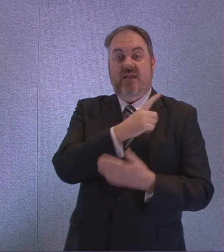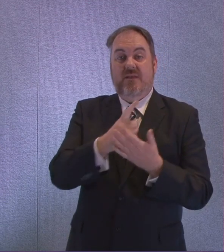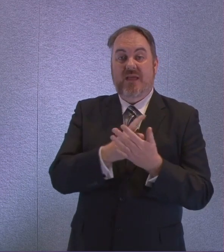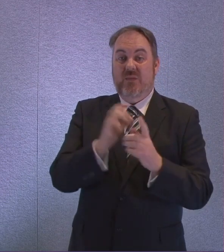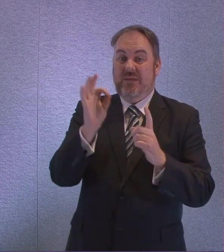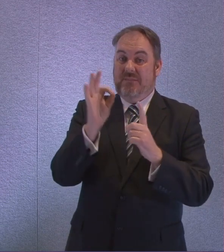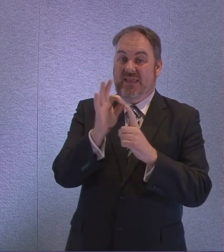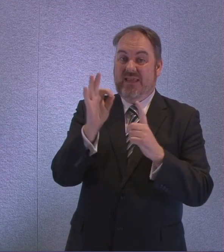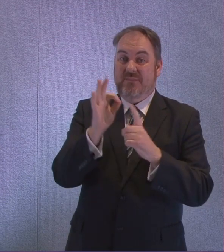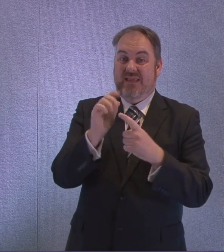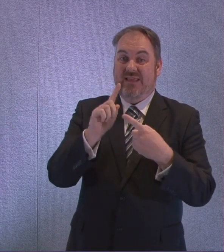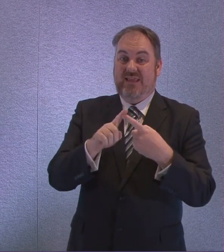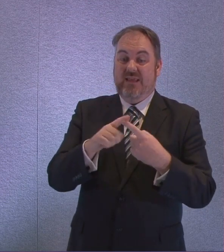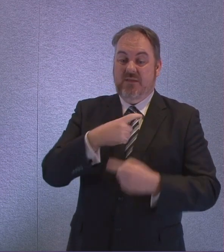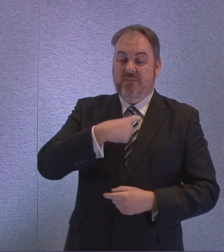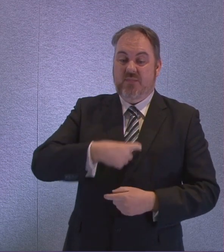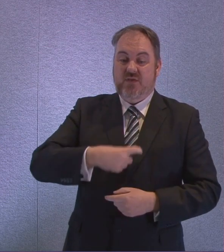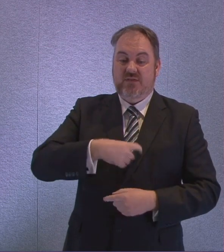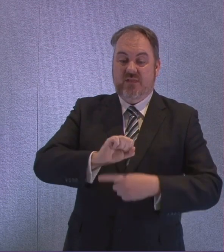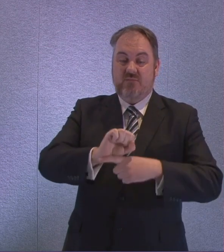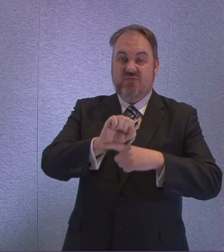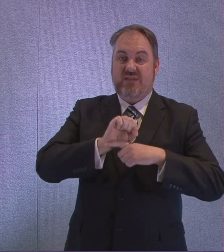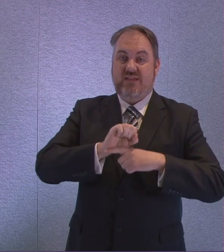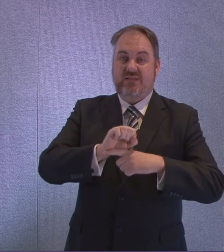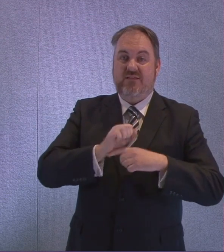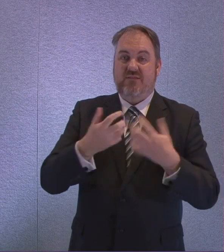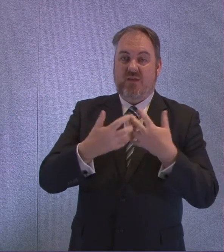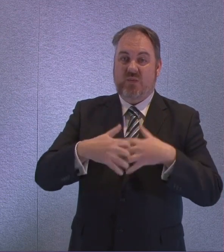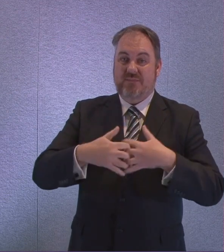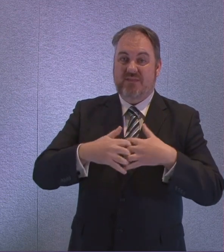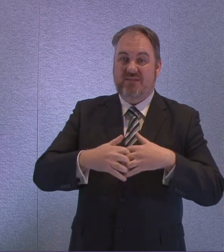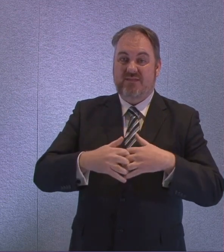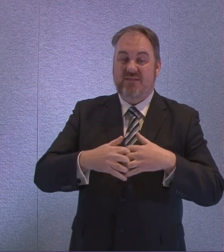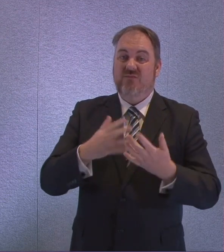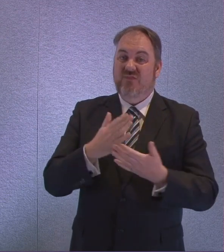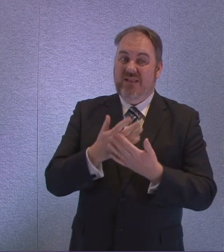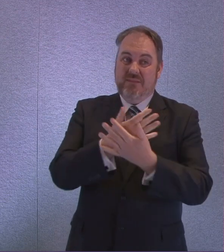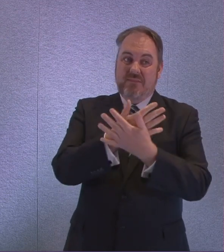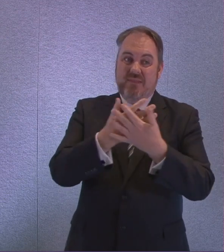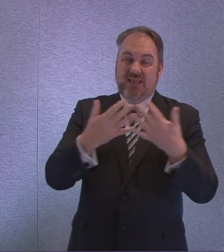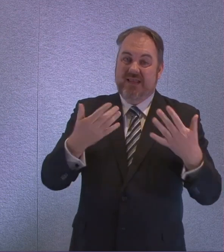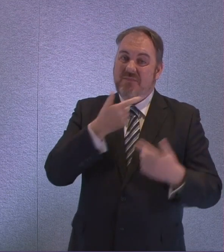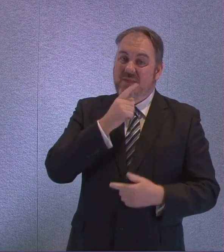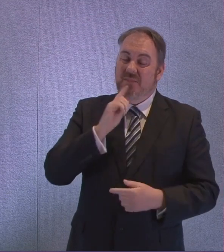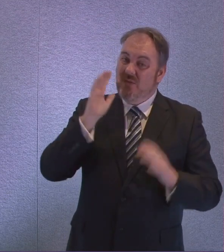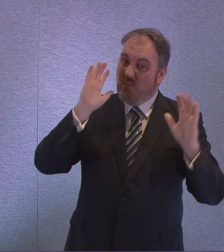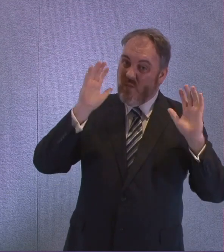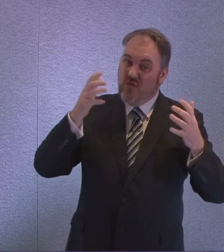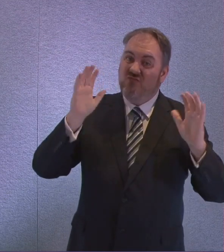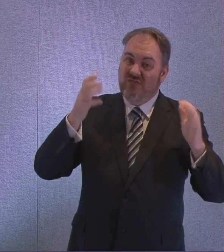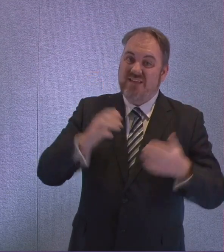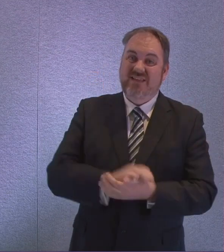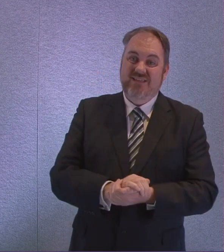which has caused a good deal of concern amongst people working on the frontline, people who are already working in the